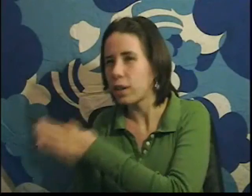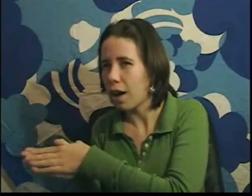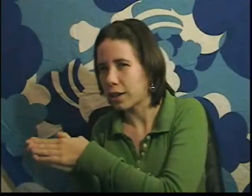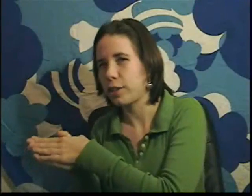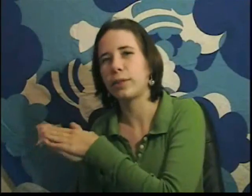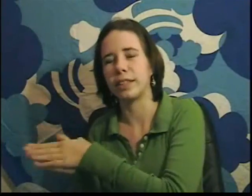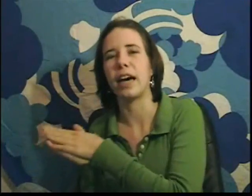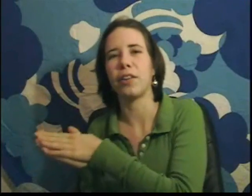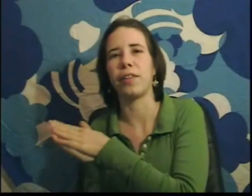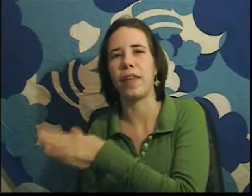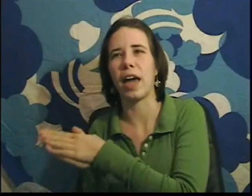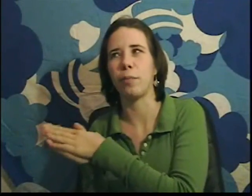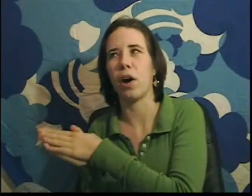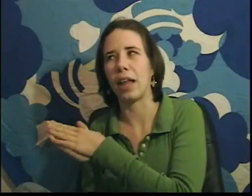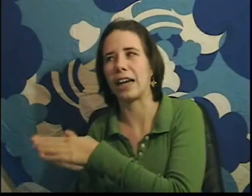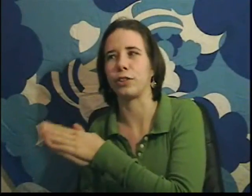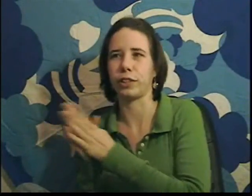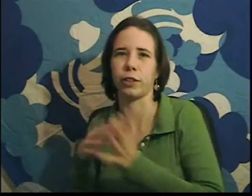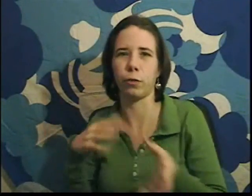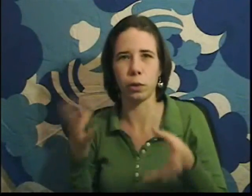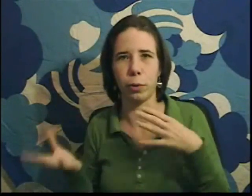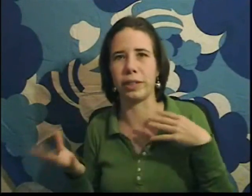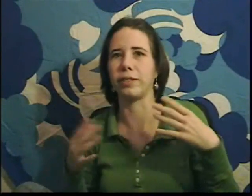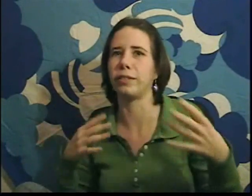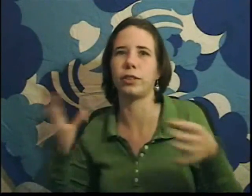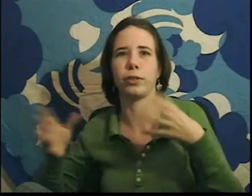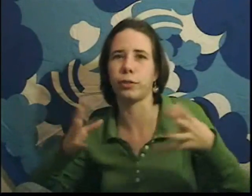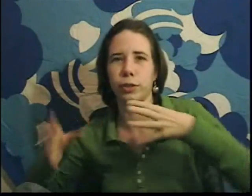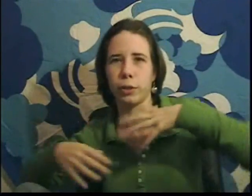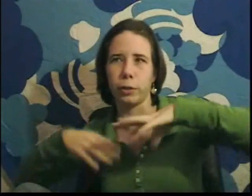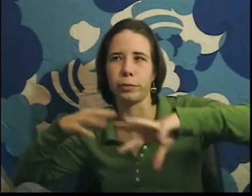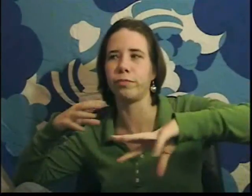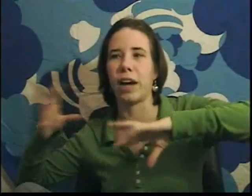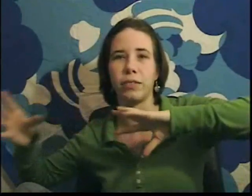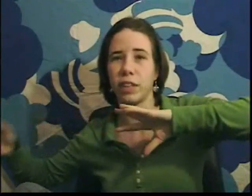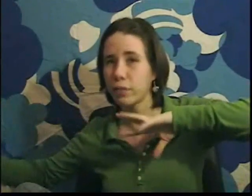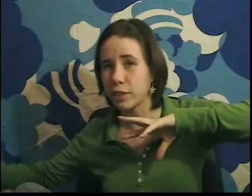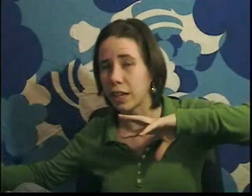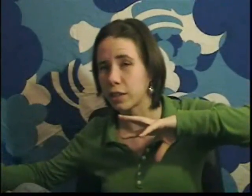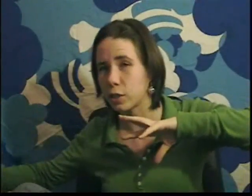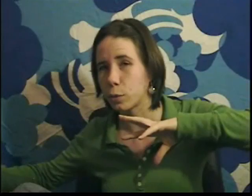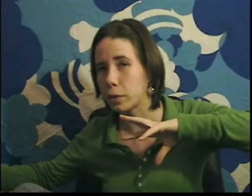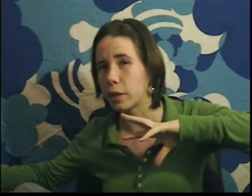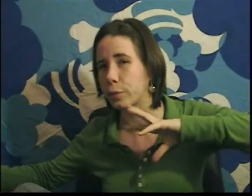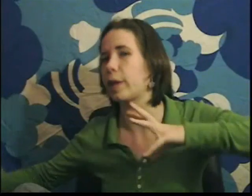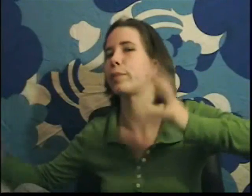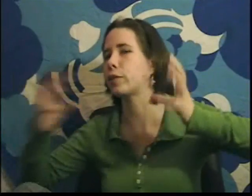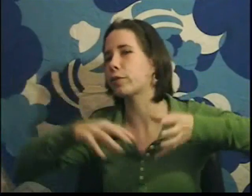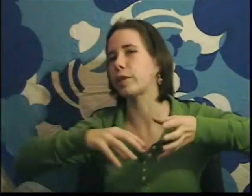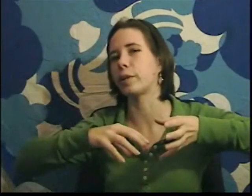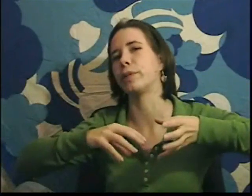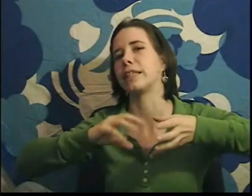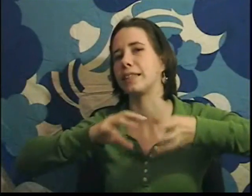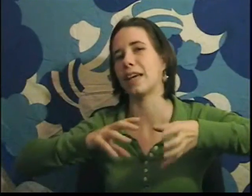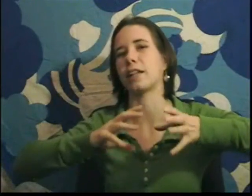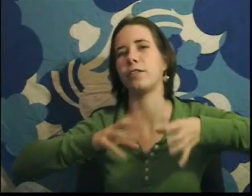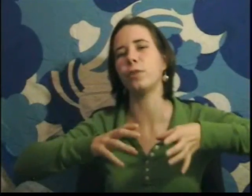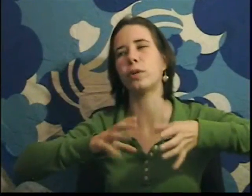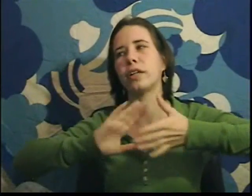clock, you could tell that that ball actually took 4.00057 seconds to roll down the ramp, and your theory predicts exactly 4,